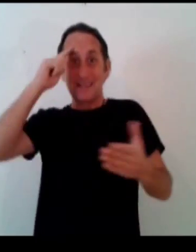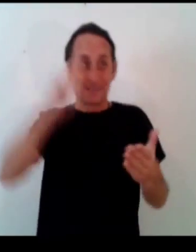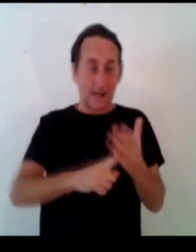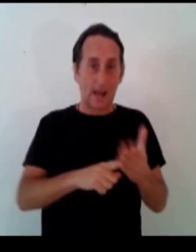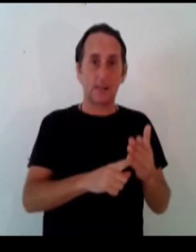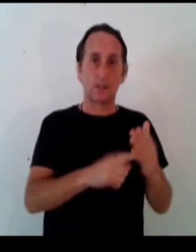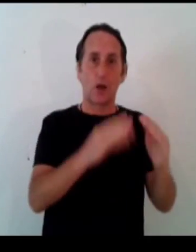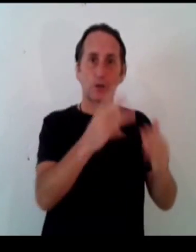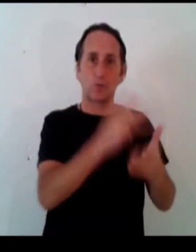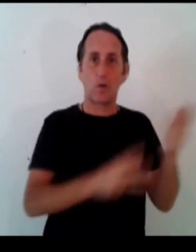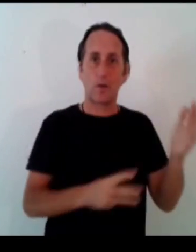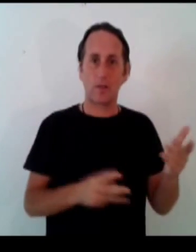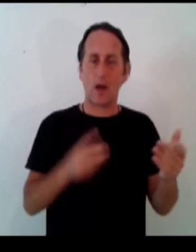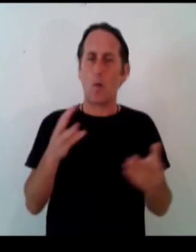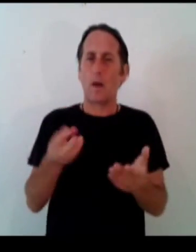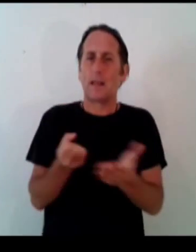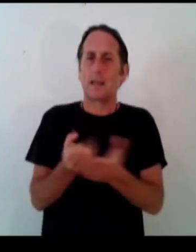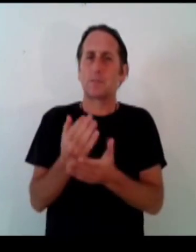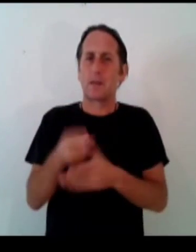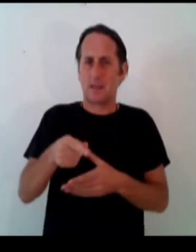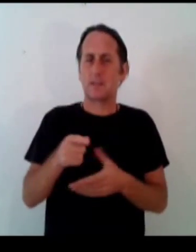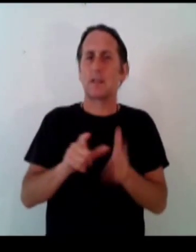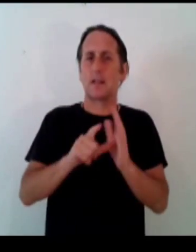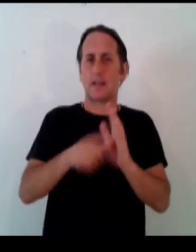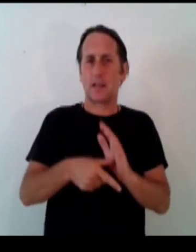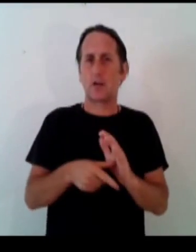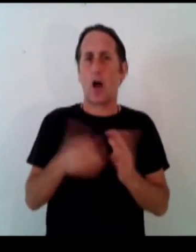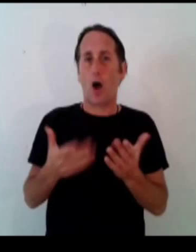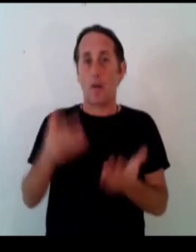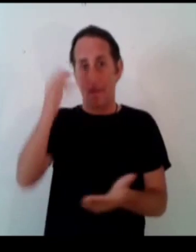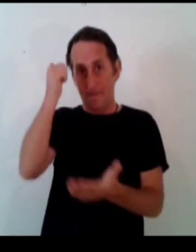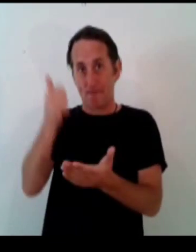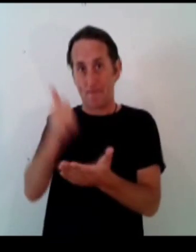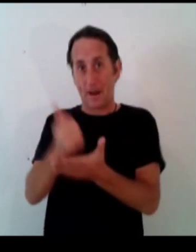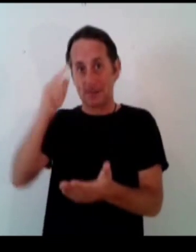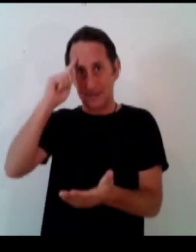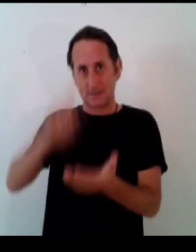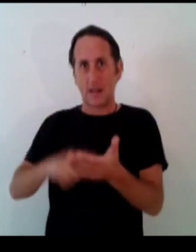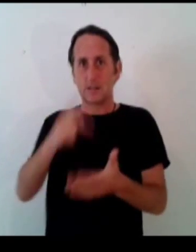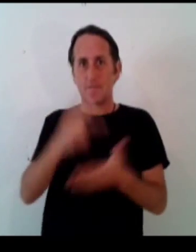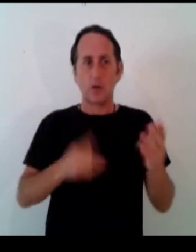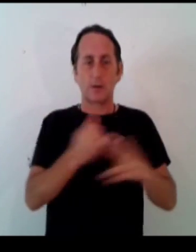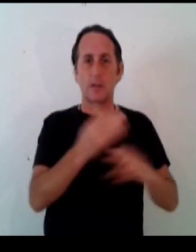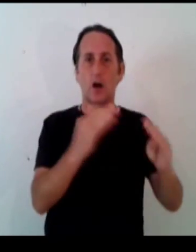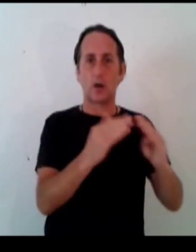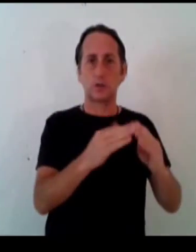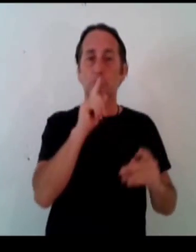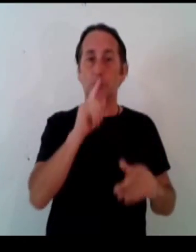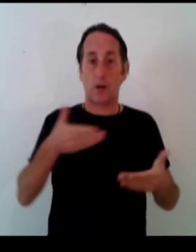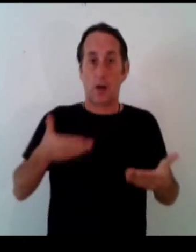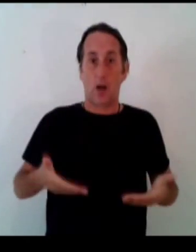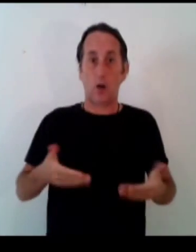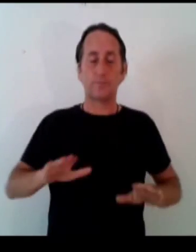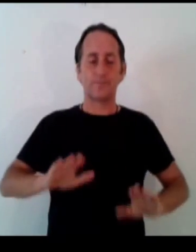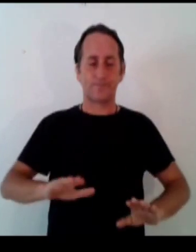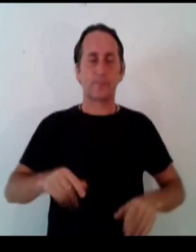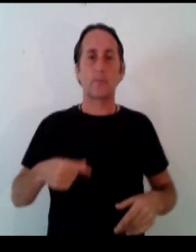decides the house is worth now i'll explain this soon enough but for now